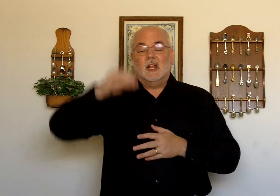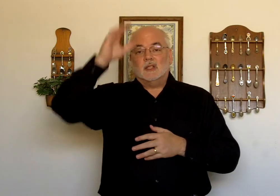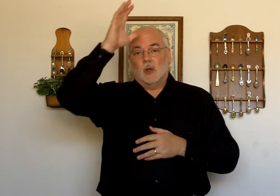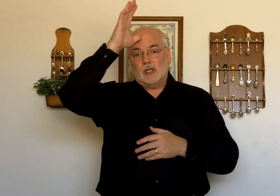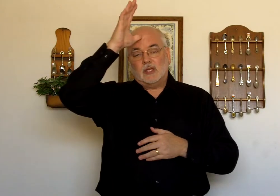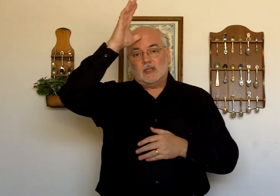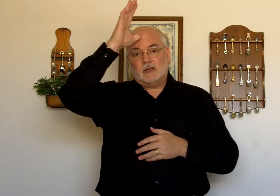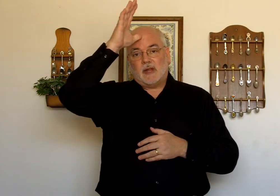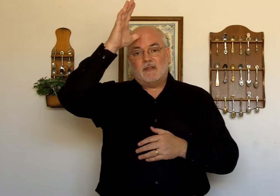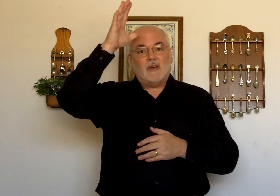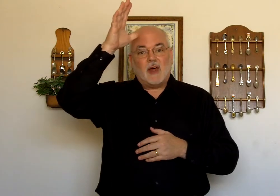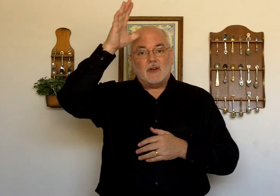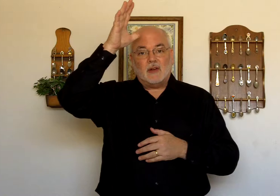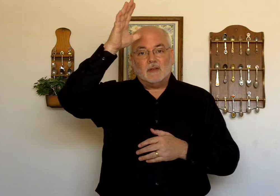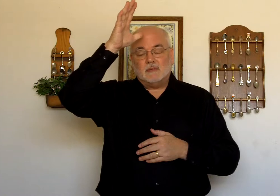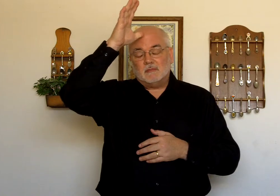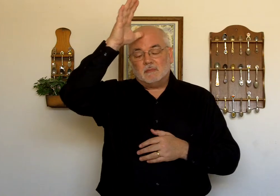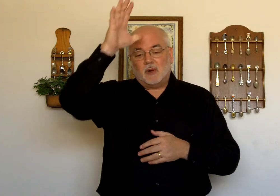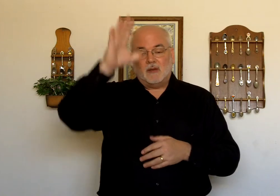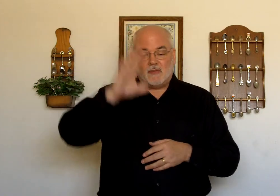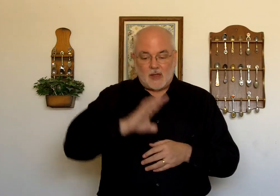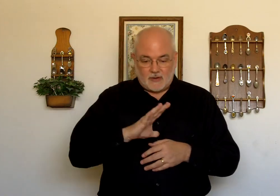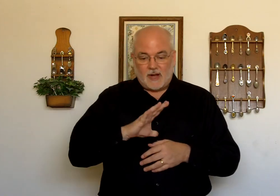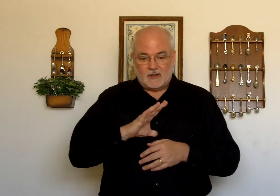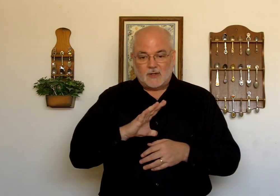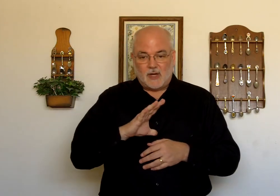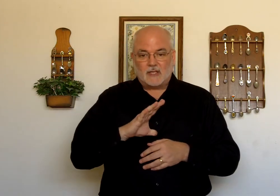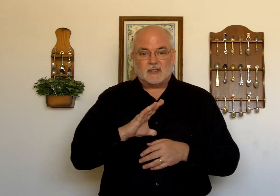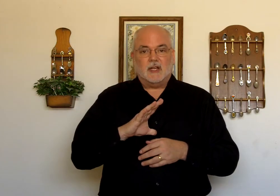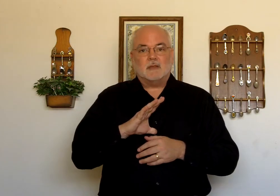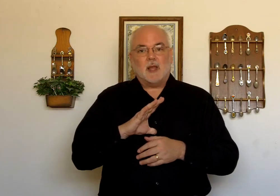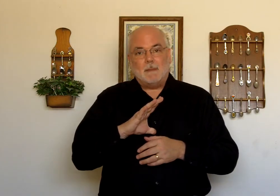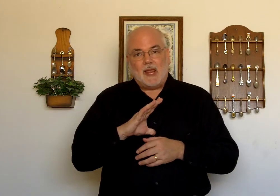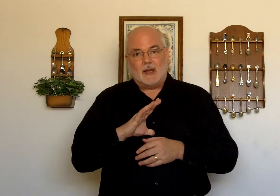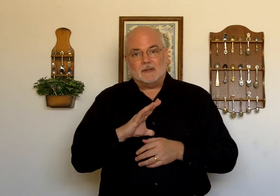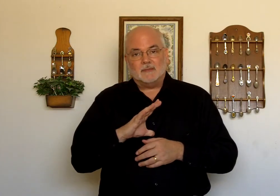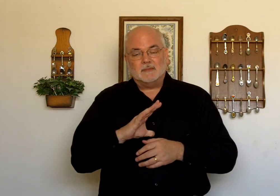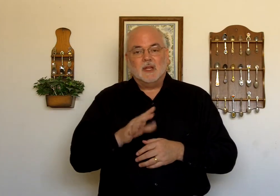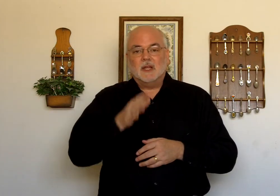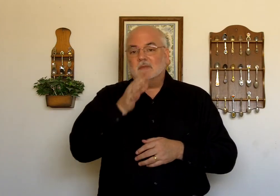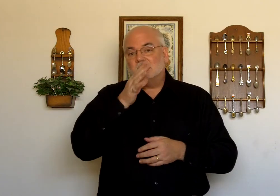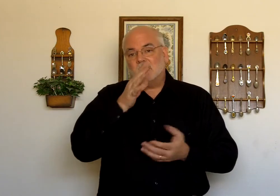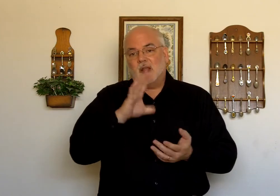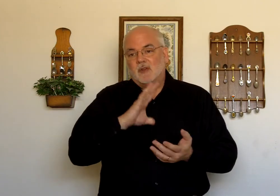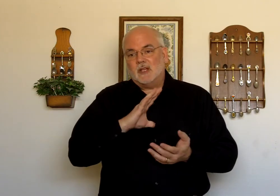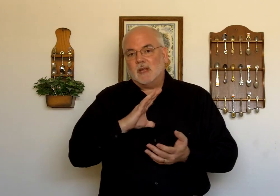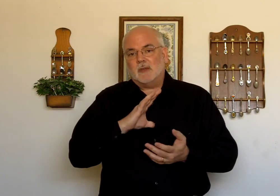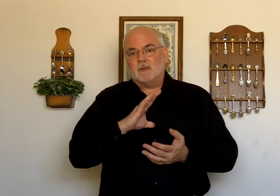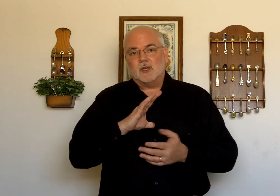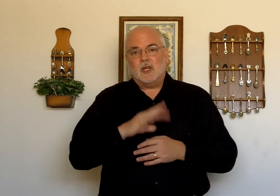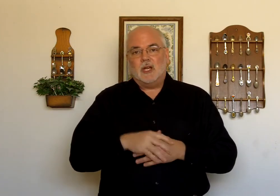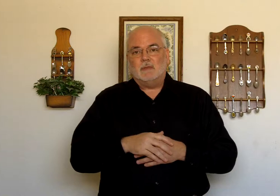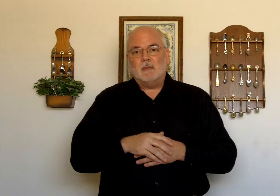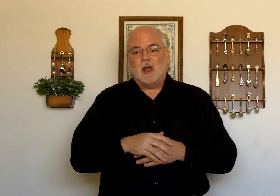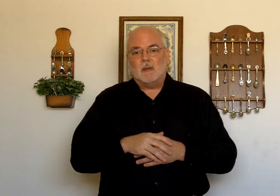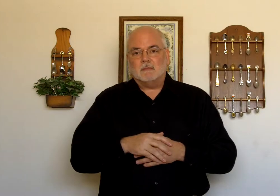So this is like father. Bring father down to the chest. And a man. If you do the same thing with the chin, it would be mom.